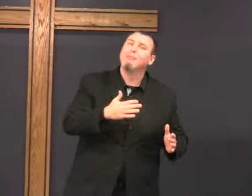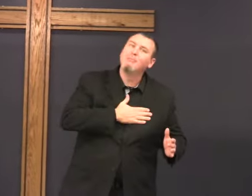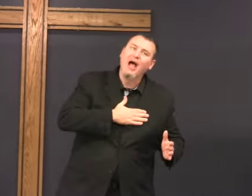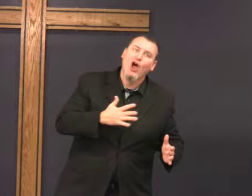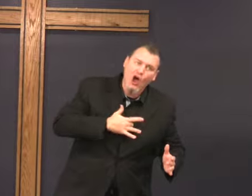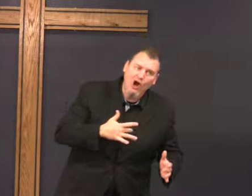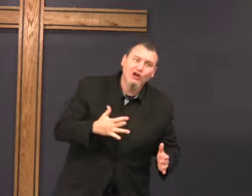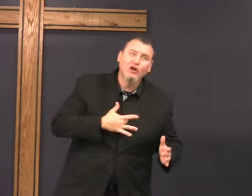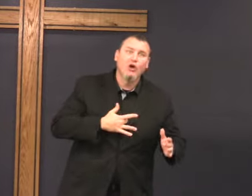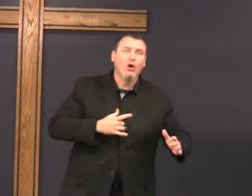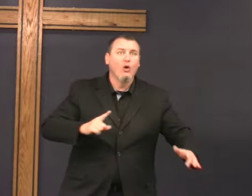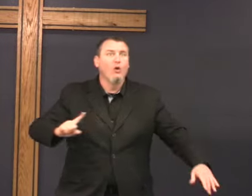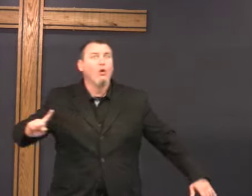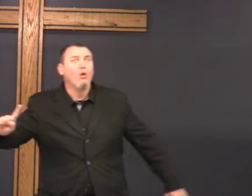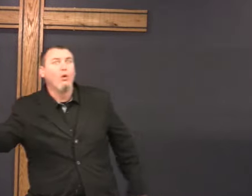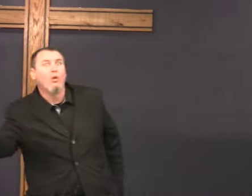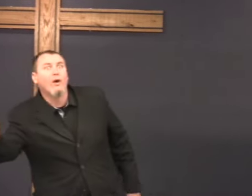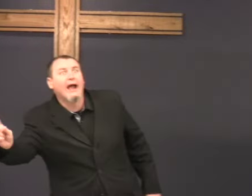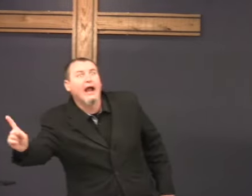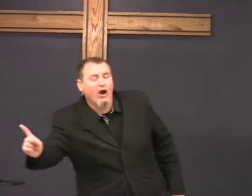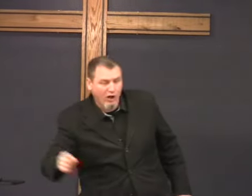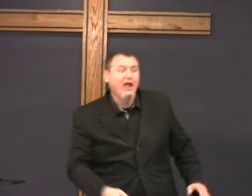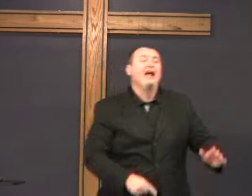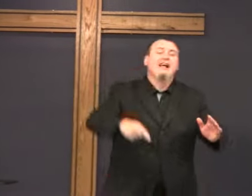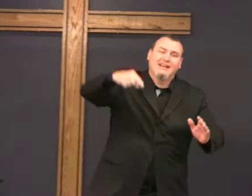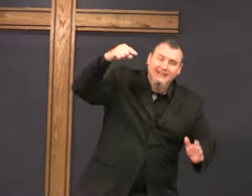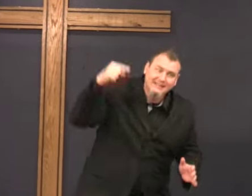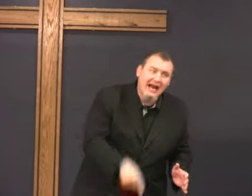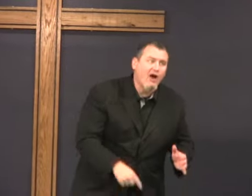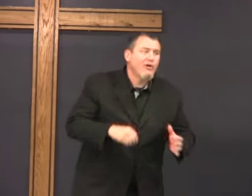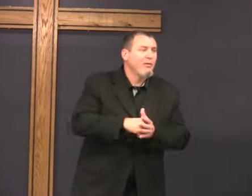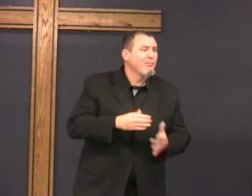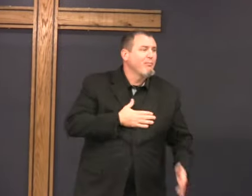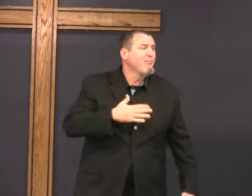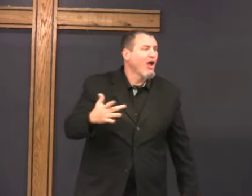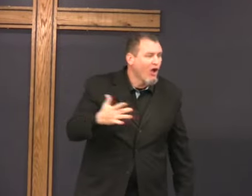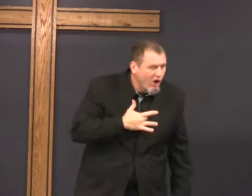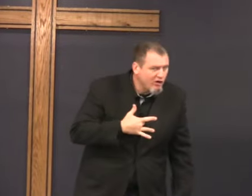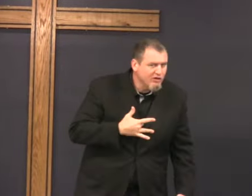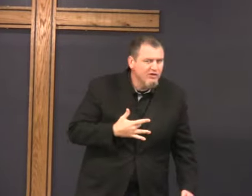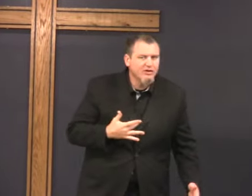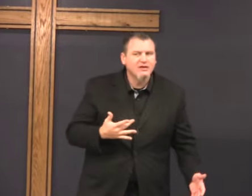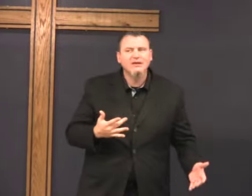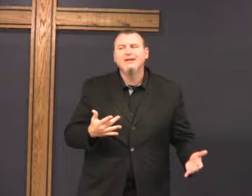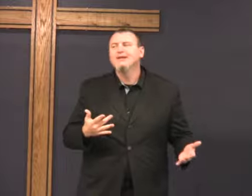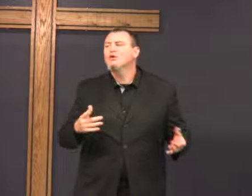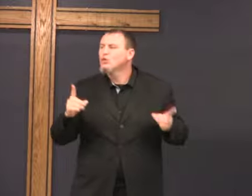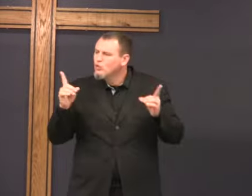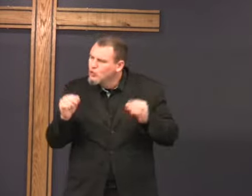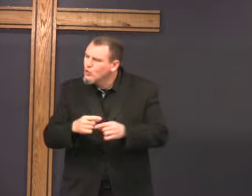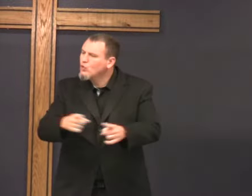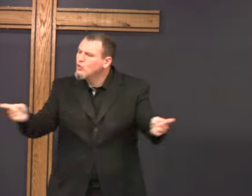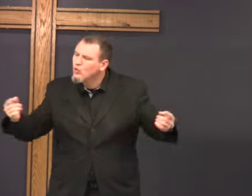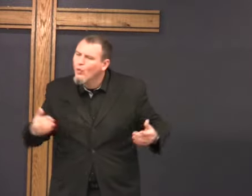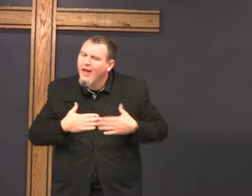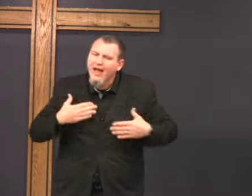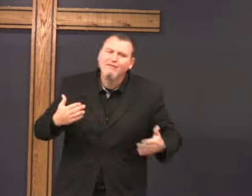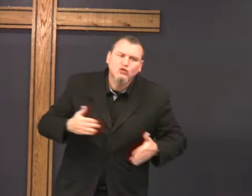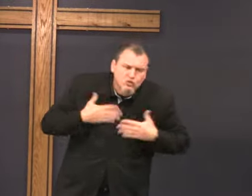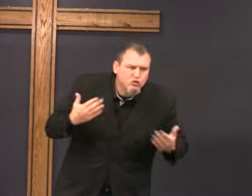my heart where down in my heart so you have